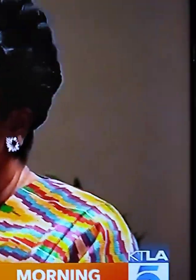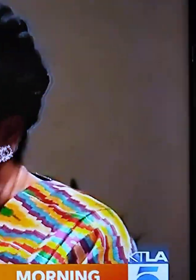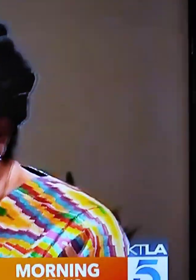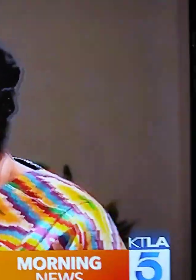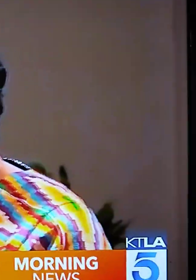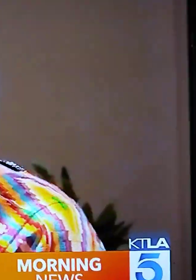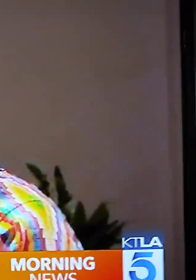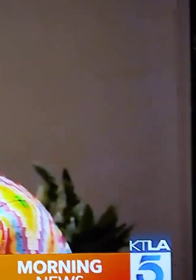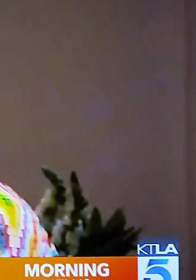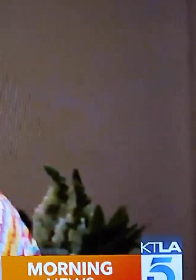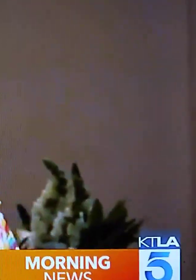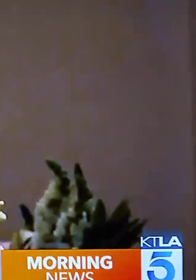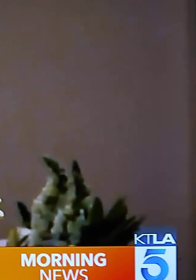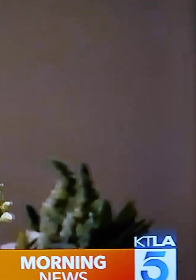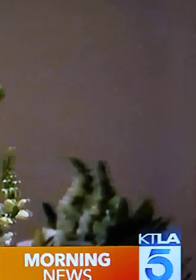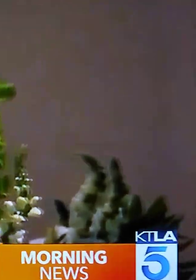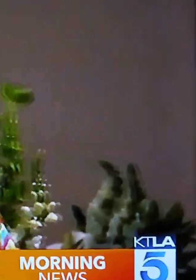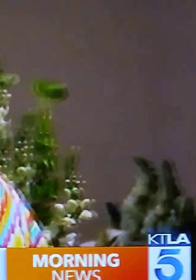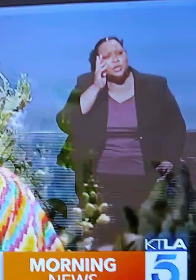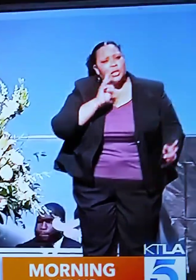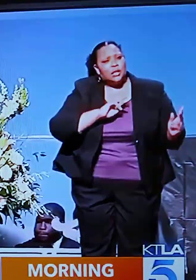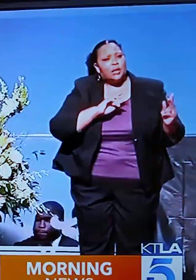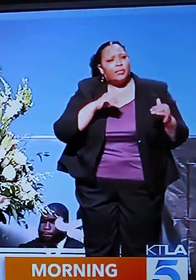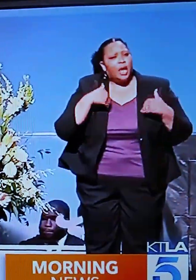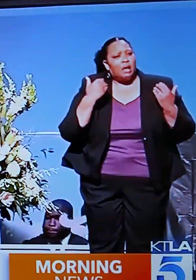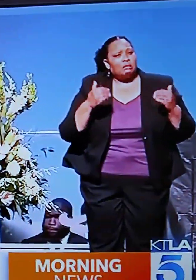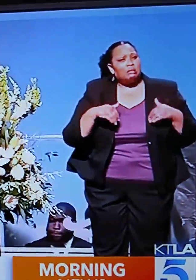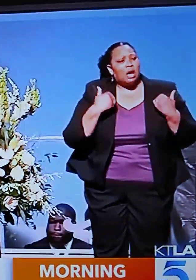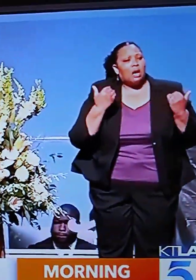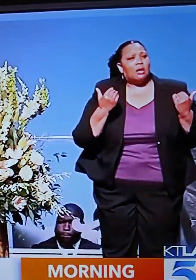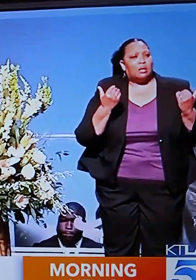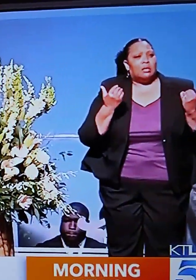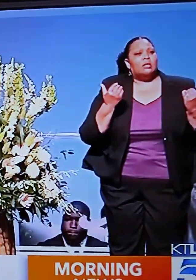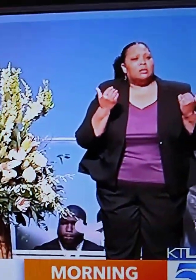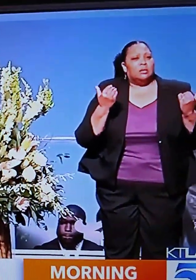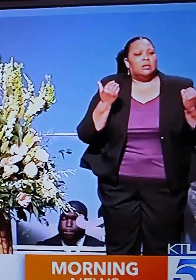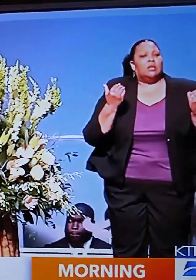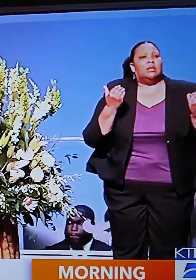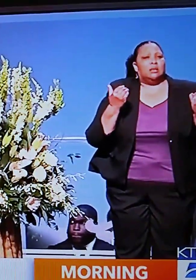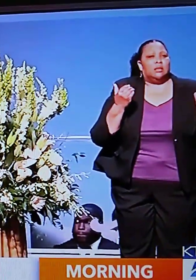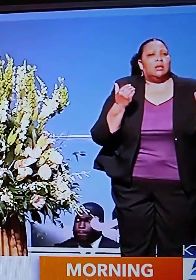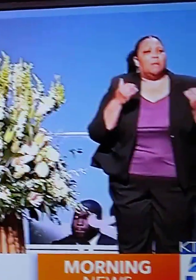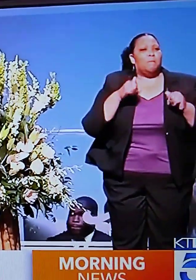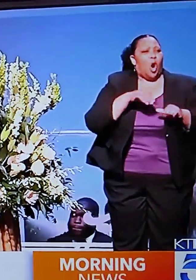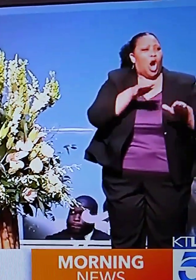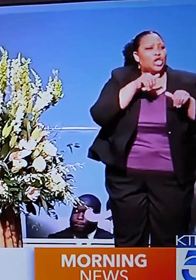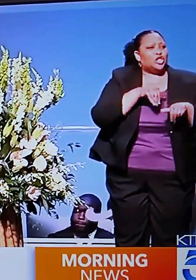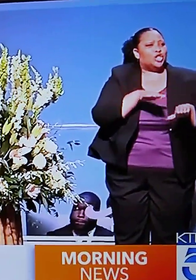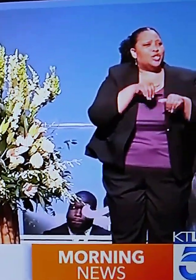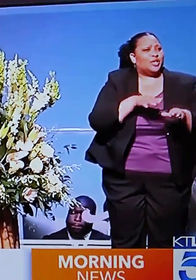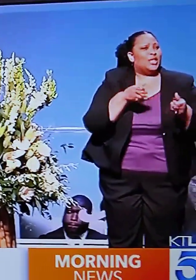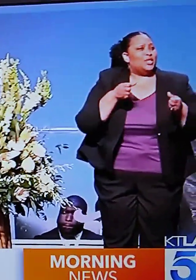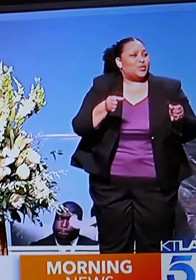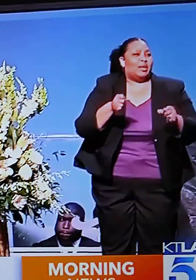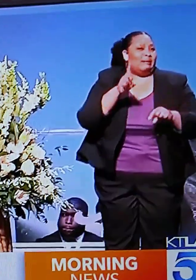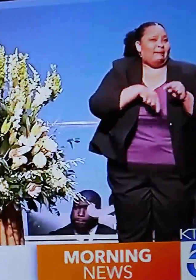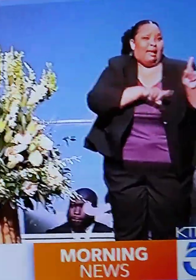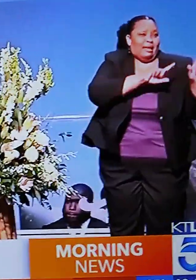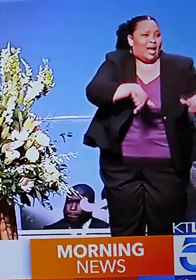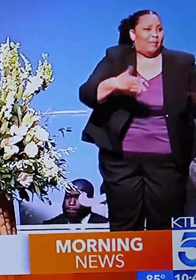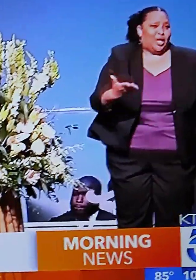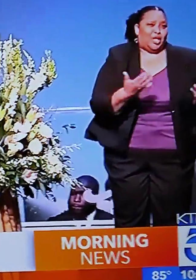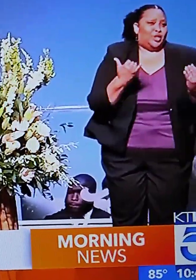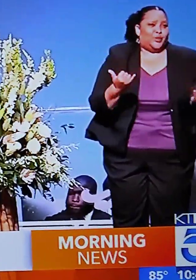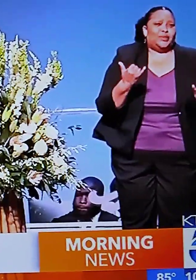And I want to acknowledge those young marchers in the streets. Many of them could not be in this place.